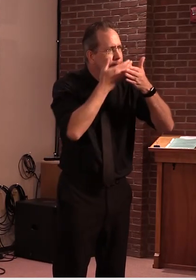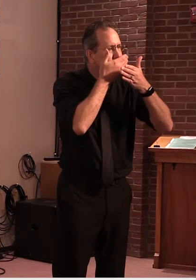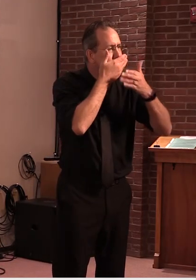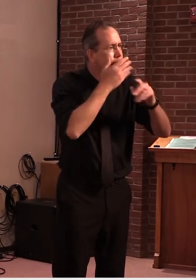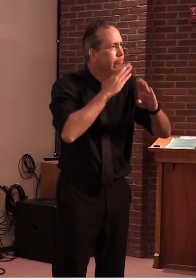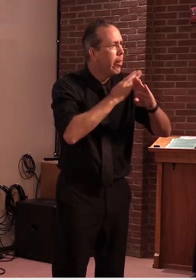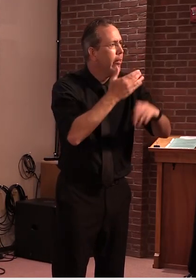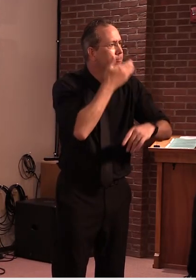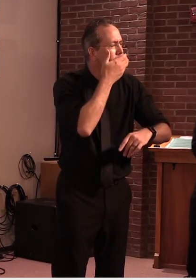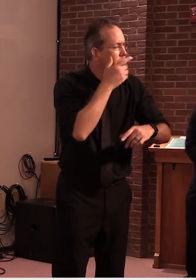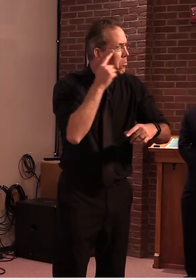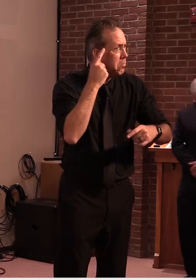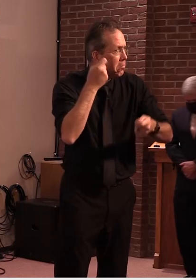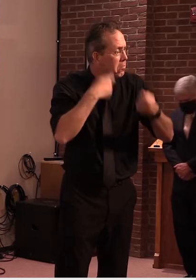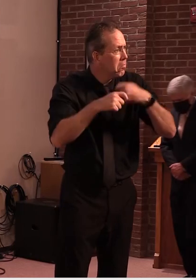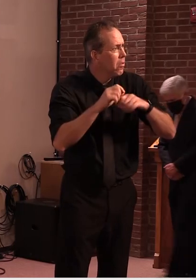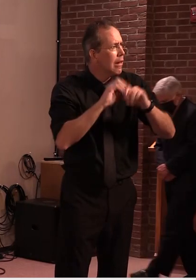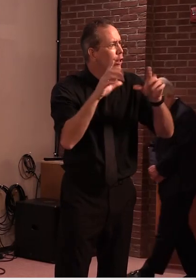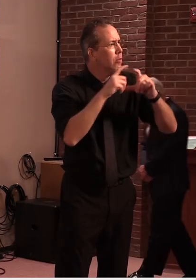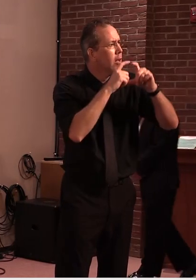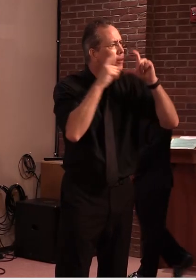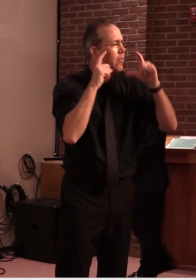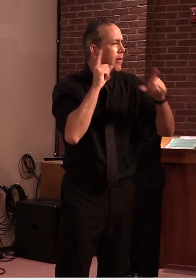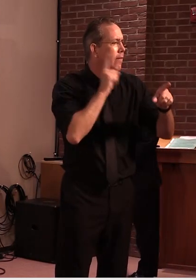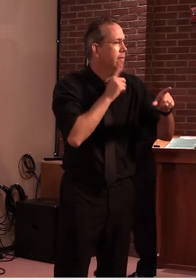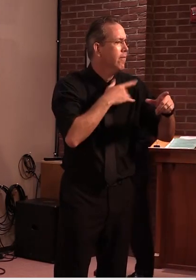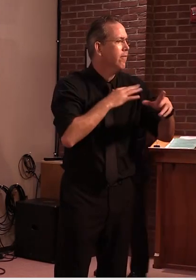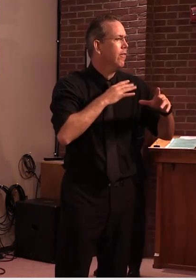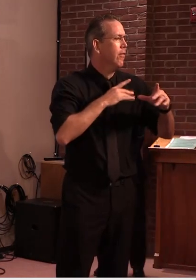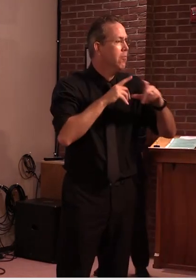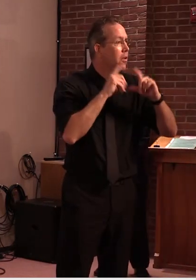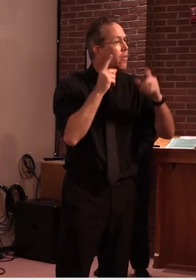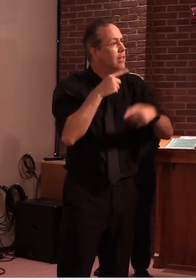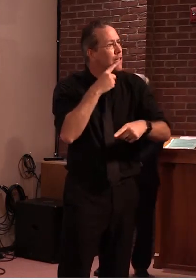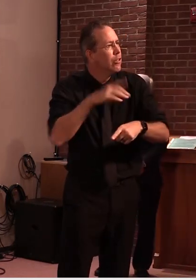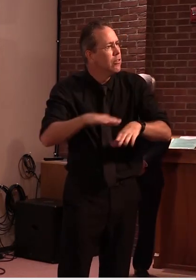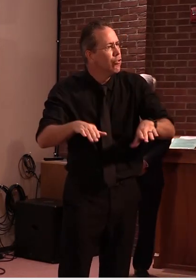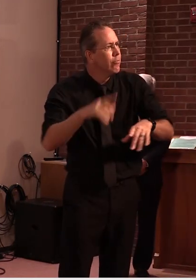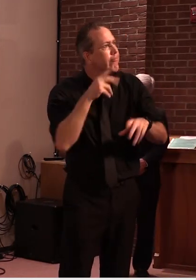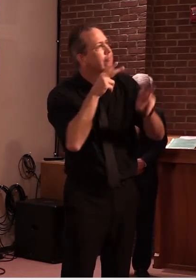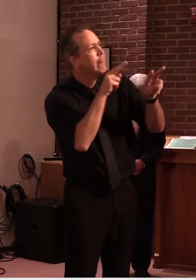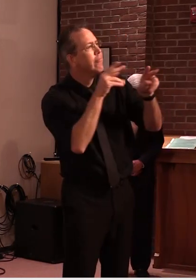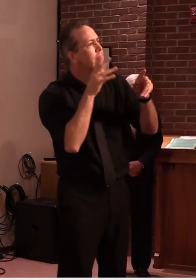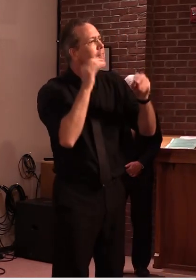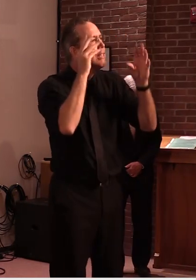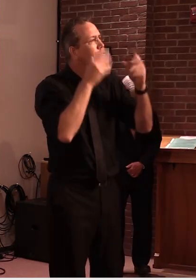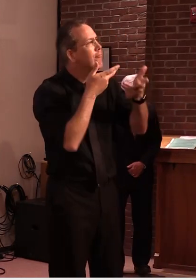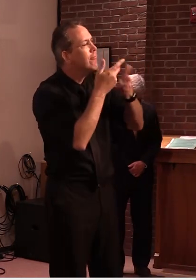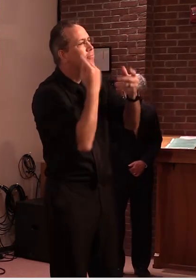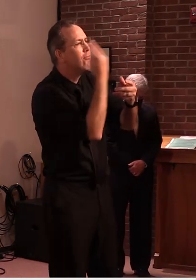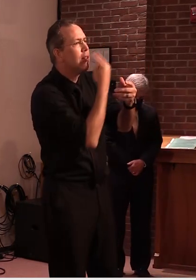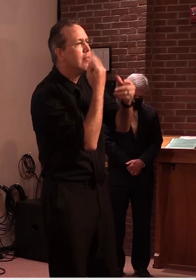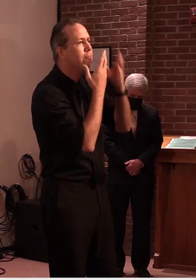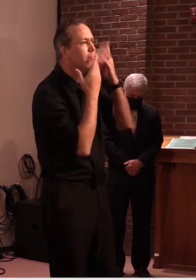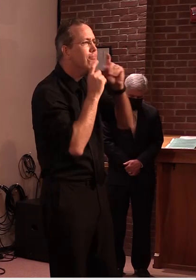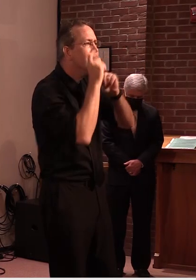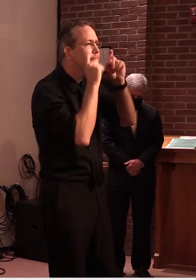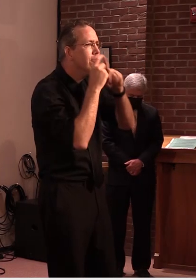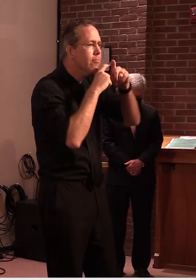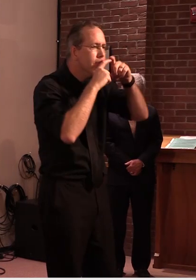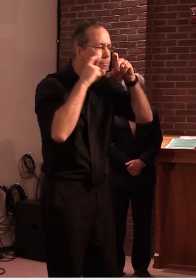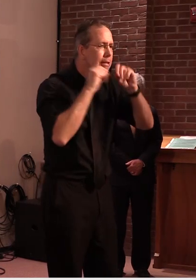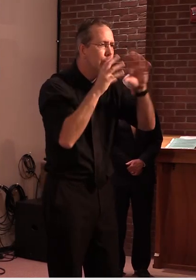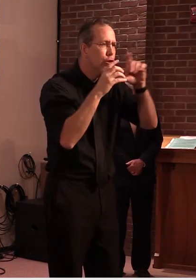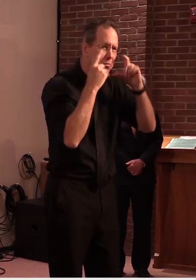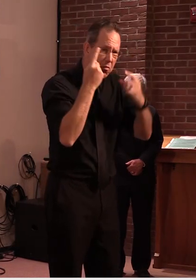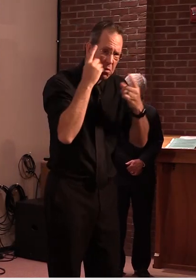our guidance does anticipate that need and does allow for the use of greens if you will um our skills and that those kinds